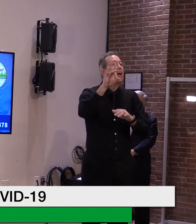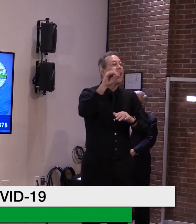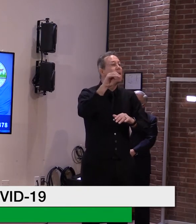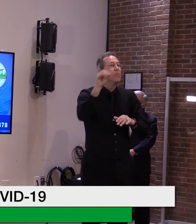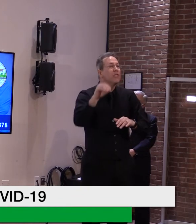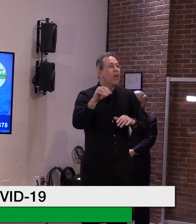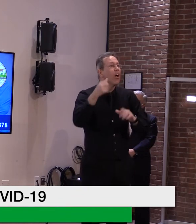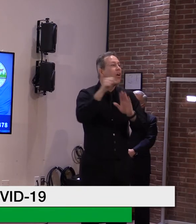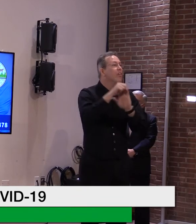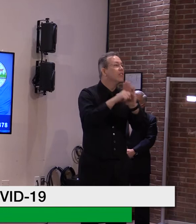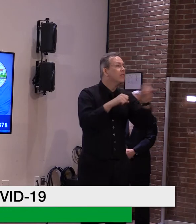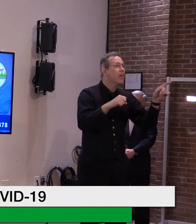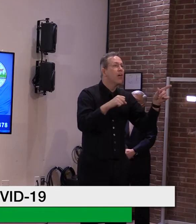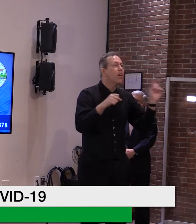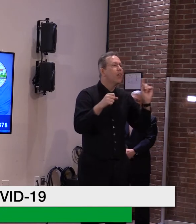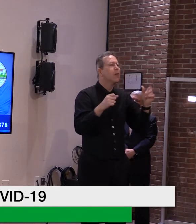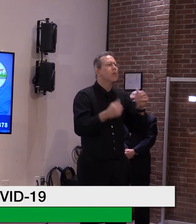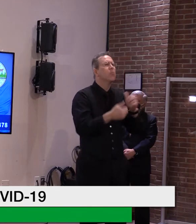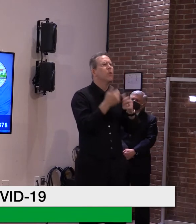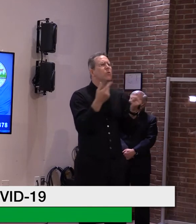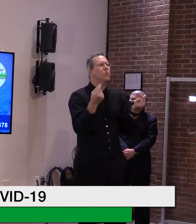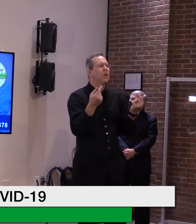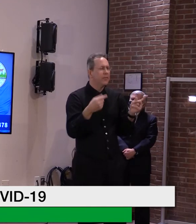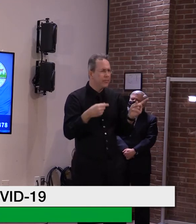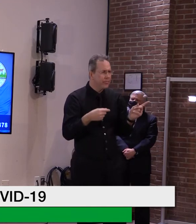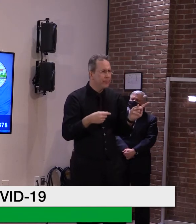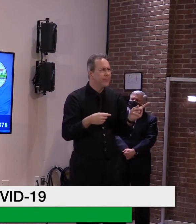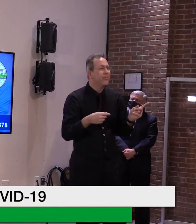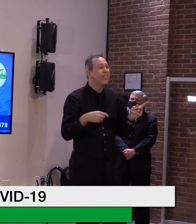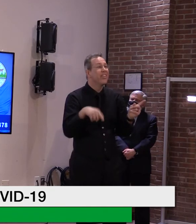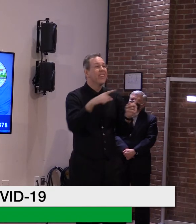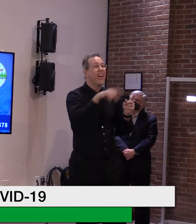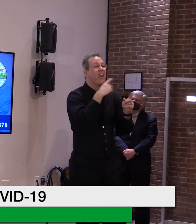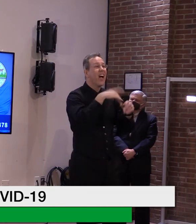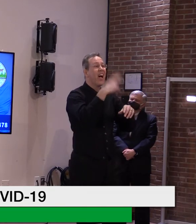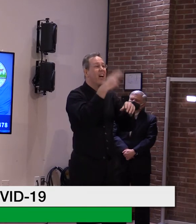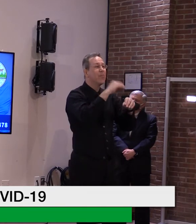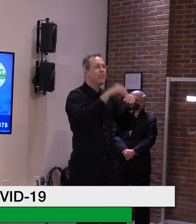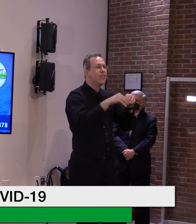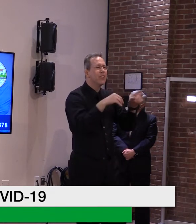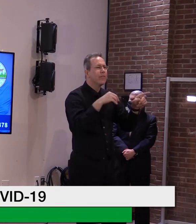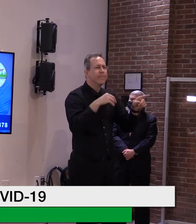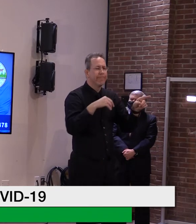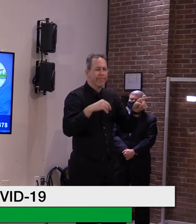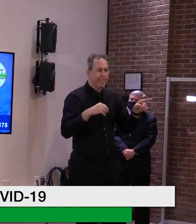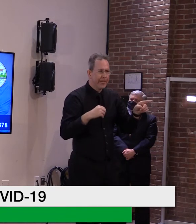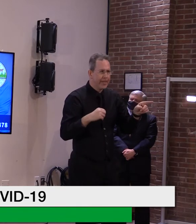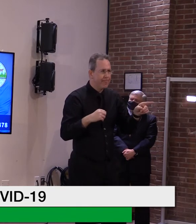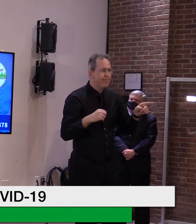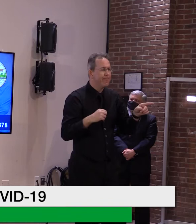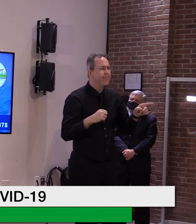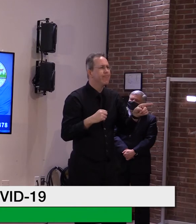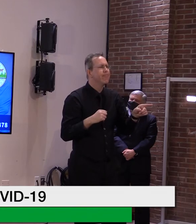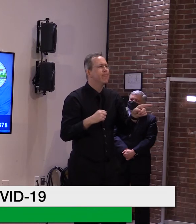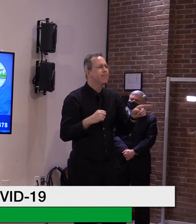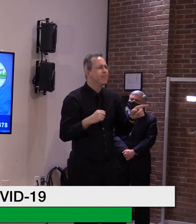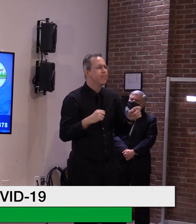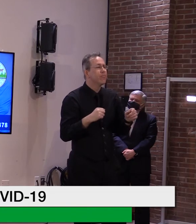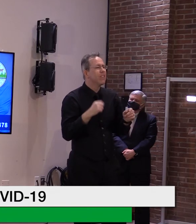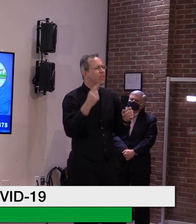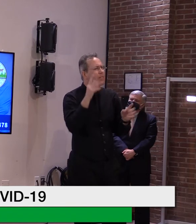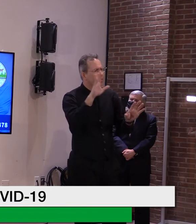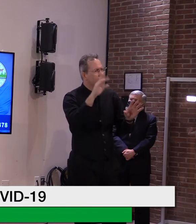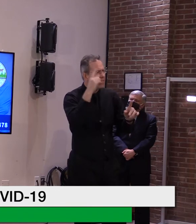10 states are, are behind Vermont when it comes to, um, fully vaccinated as a percent of your population. So, you know,